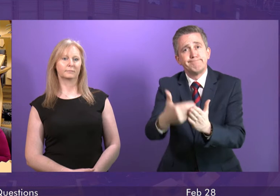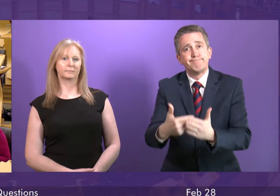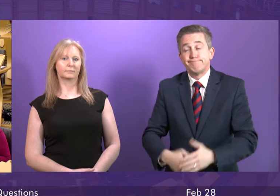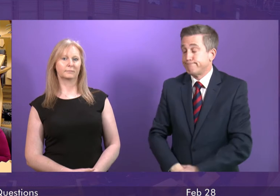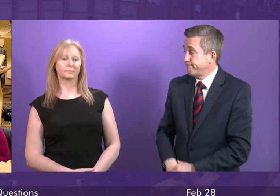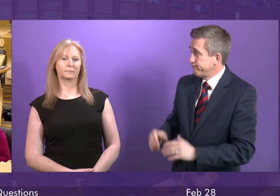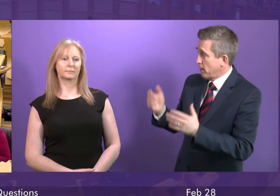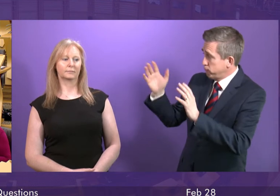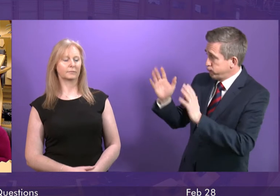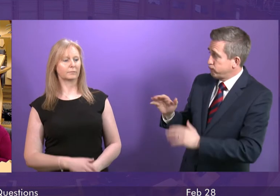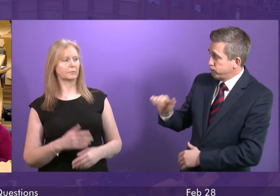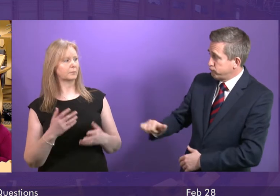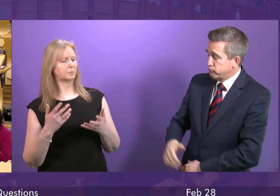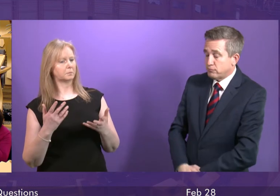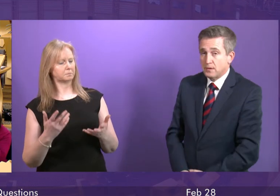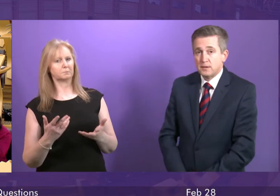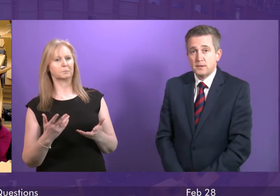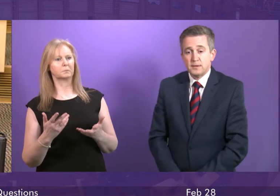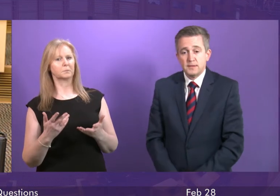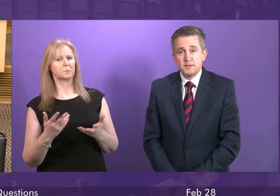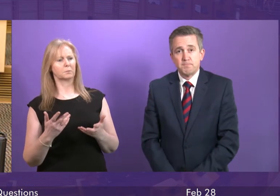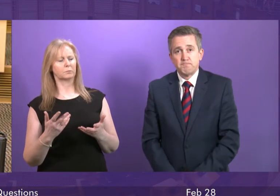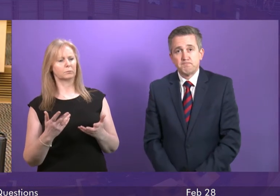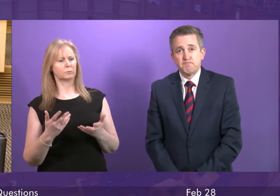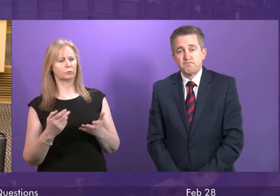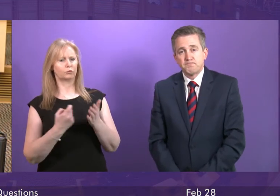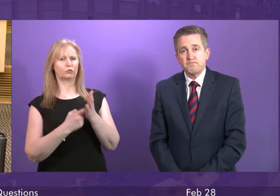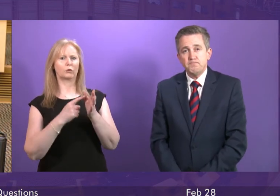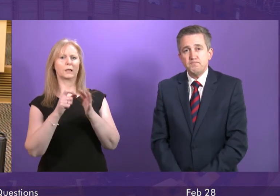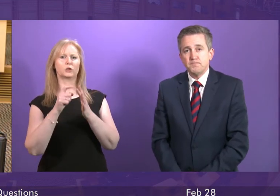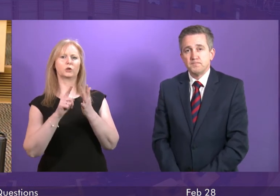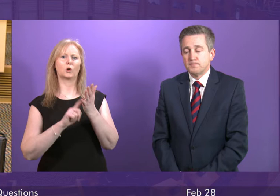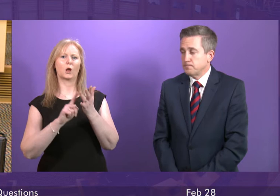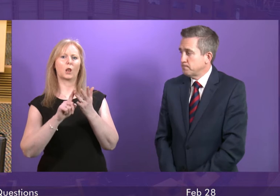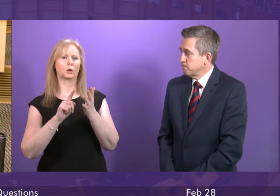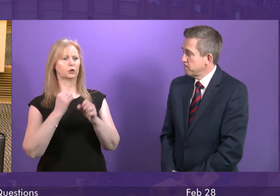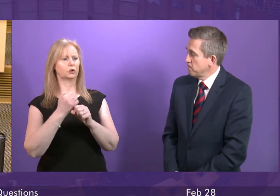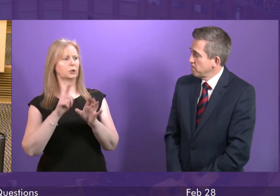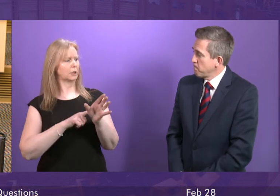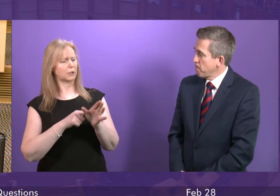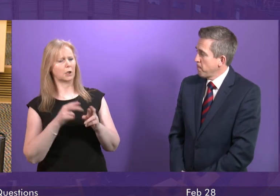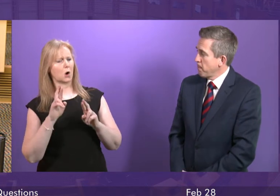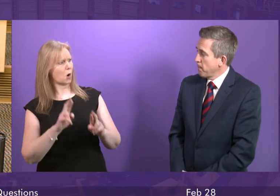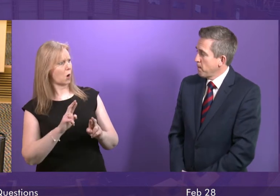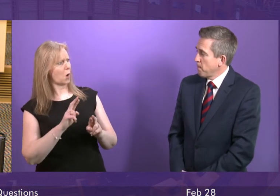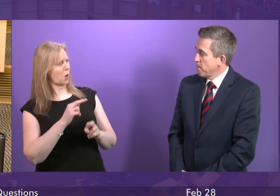Well, in terms of radiology, as I hope Jackson Carlaw is aware,